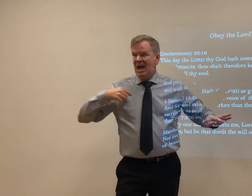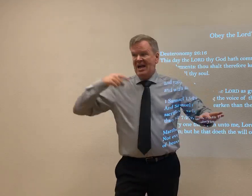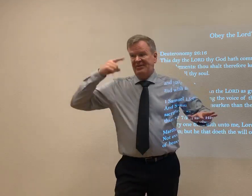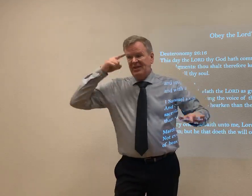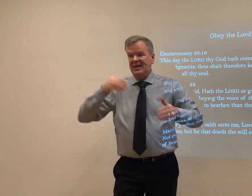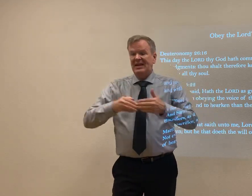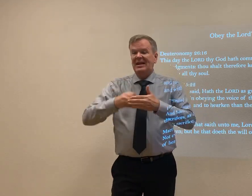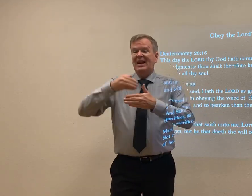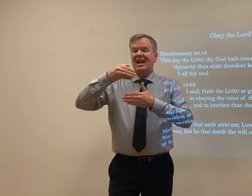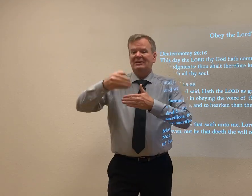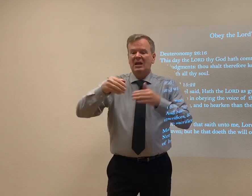Any questions?